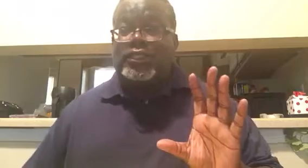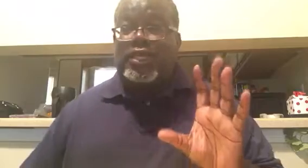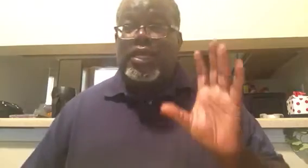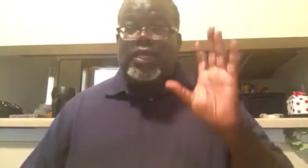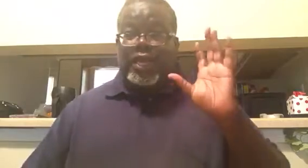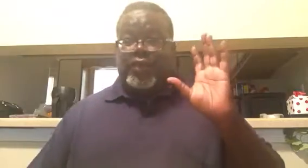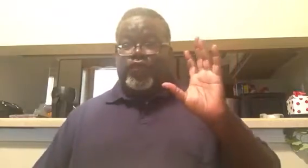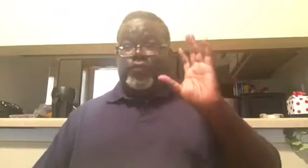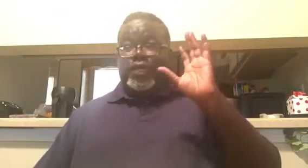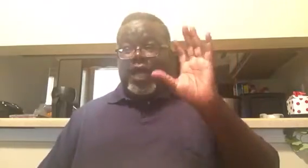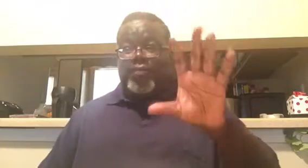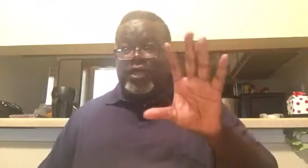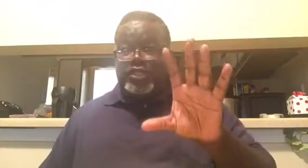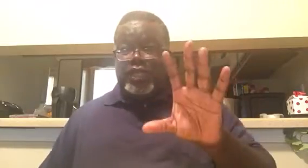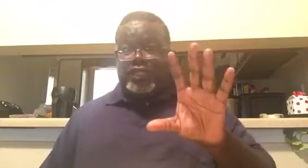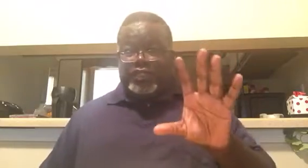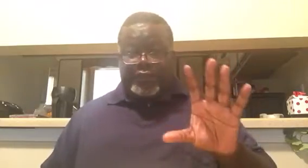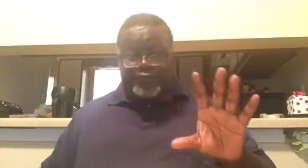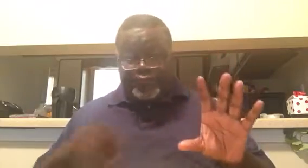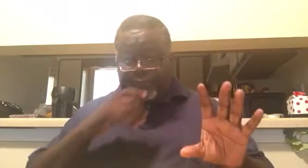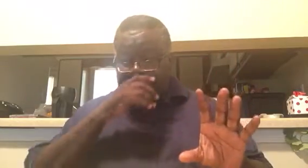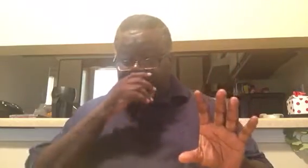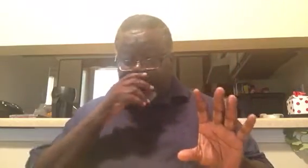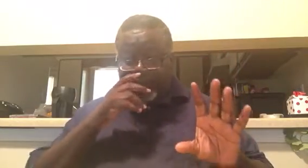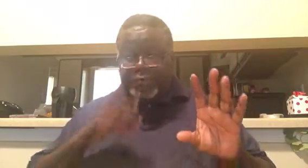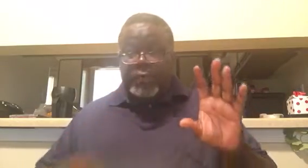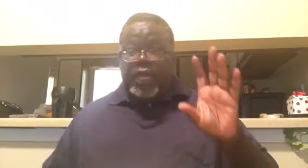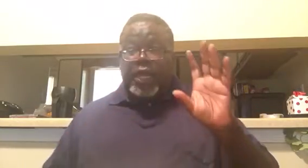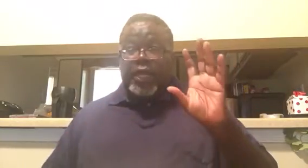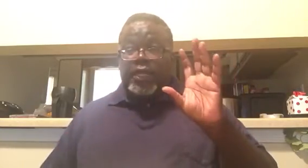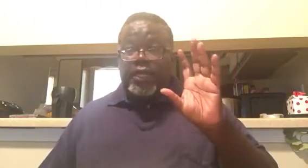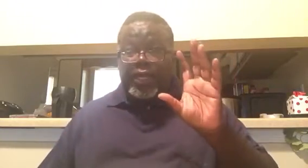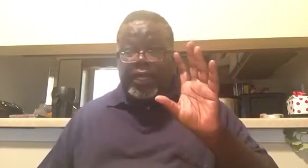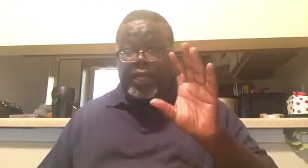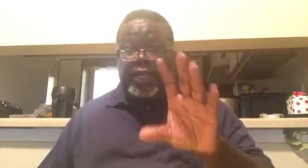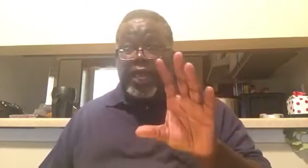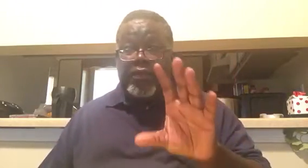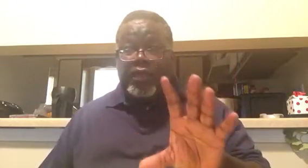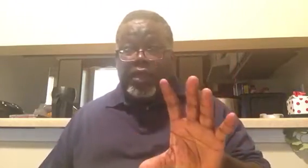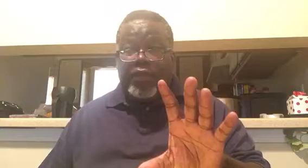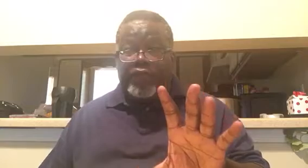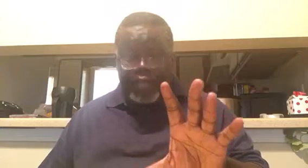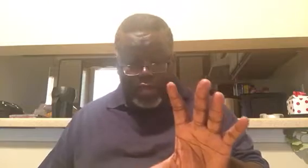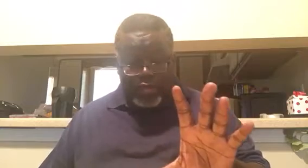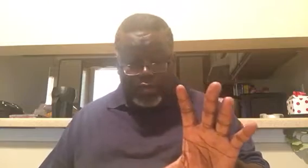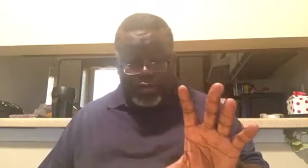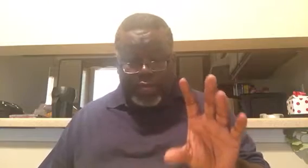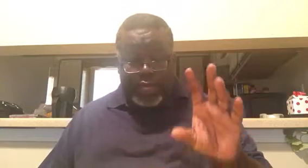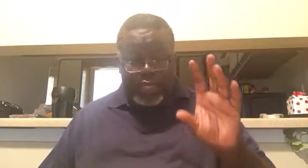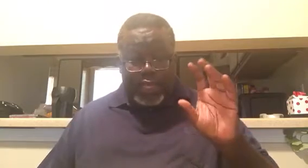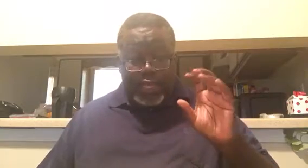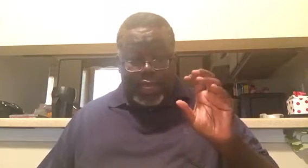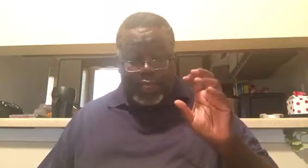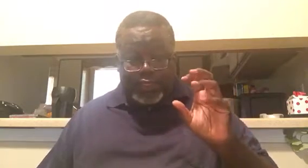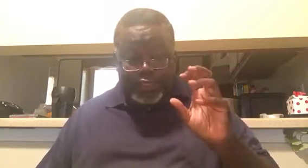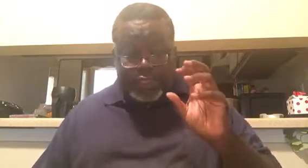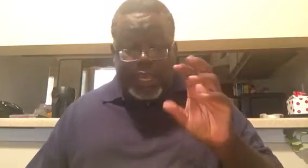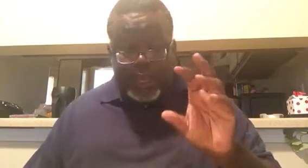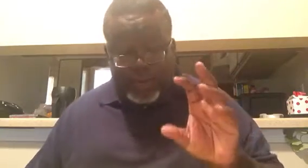came from the comment section, uh, uh, in our, in our video. Okay. just sale,